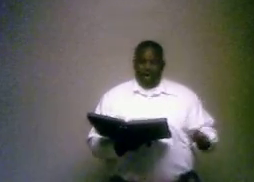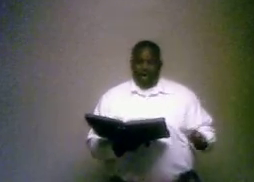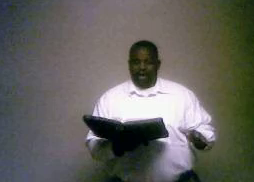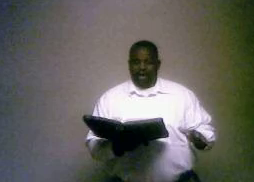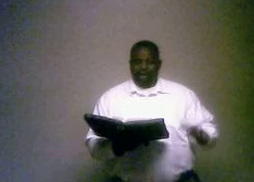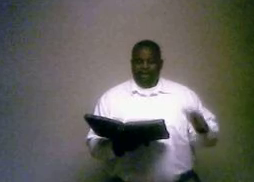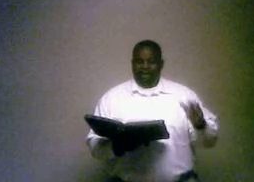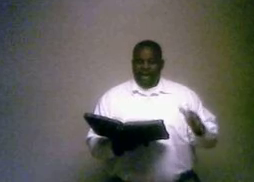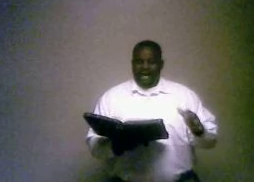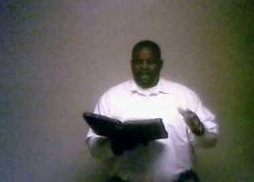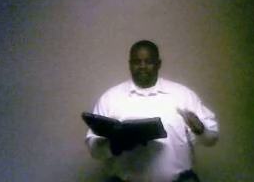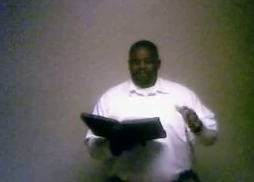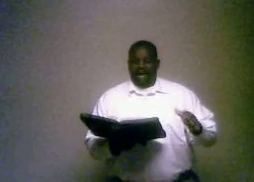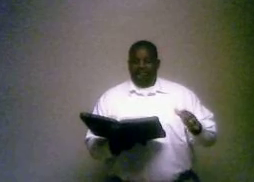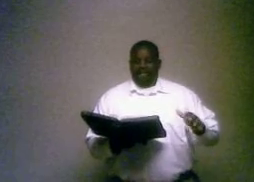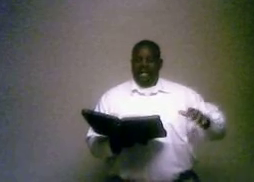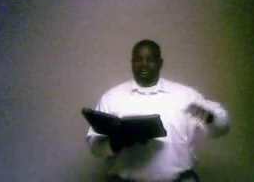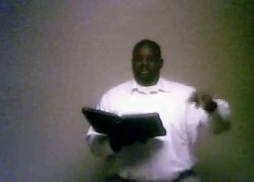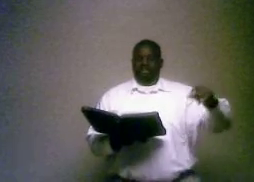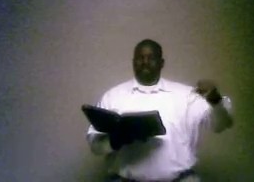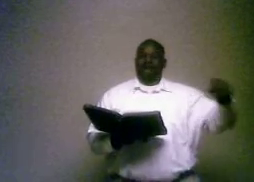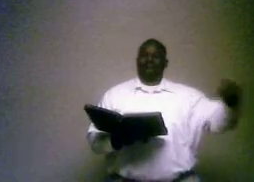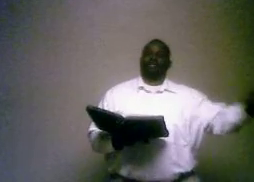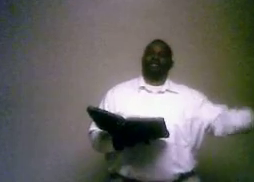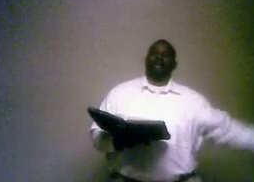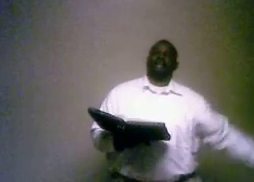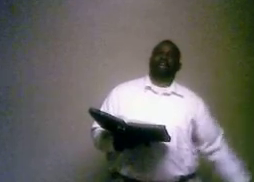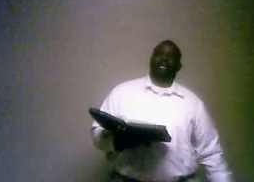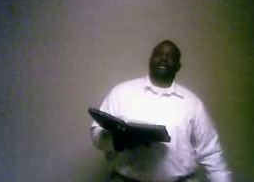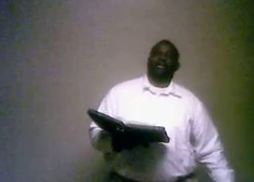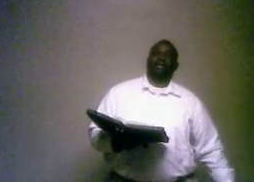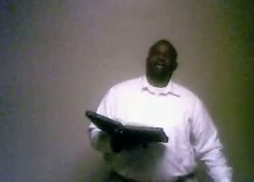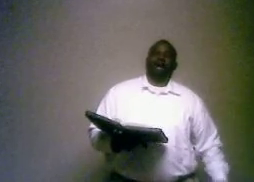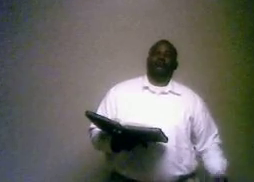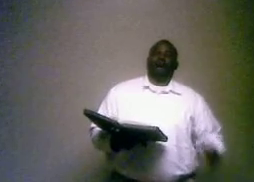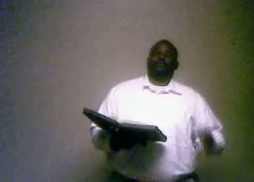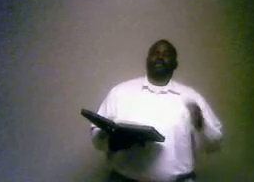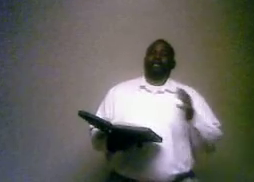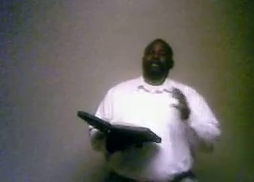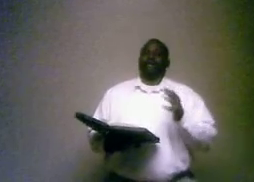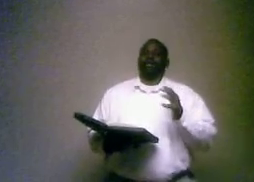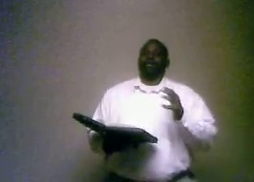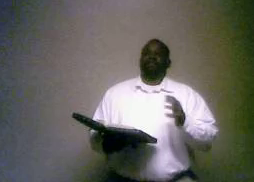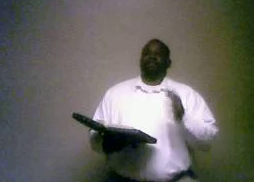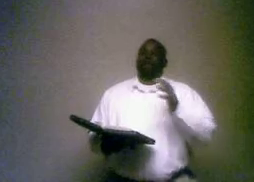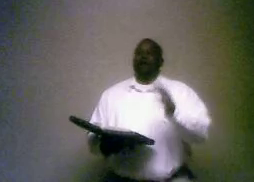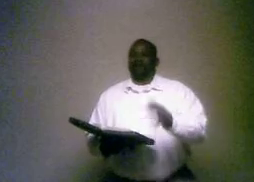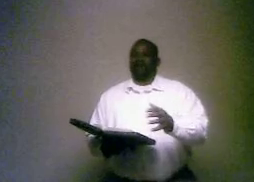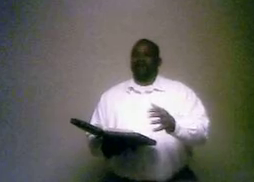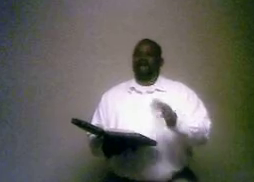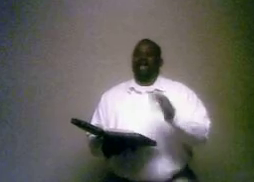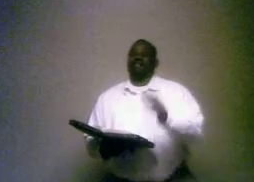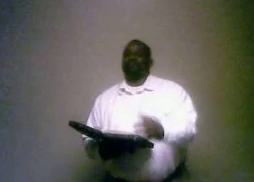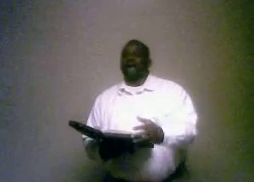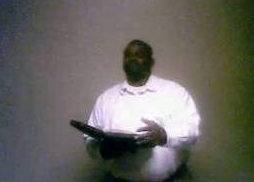Lord, make his path straight. Now, this is the prophecy of Isaiah, of the one coming, the forerunner, John the Baptist.